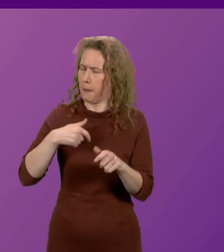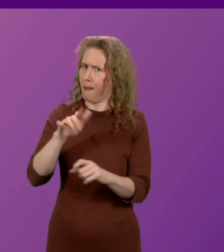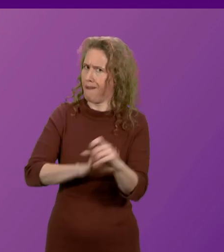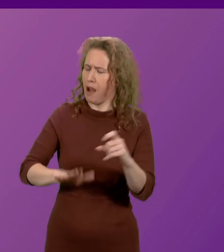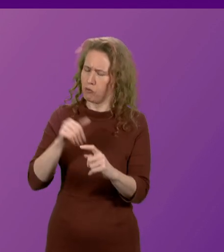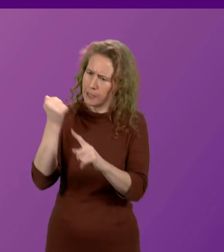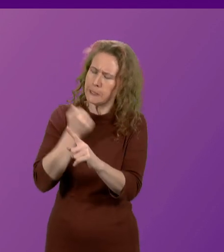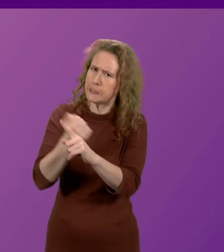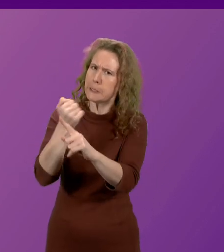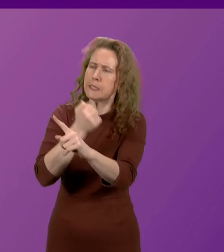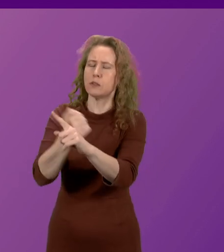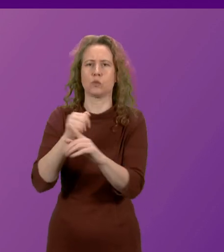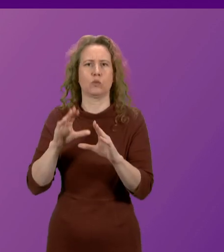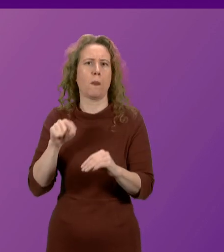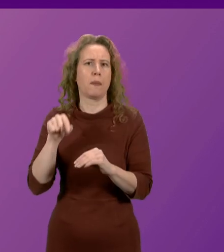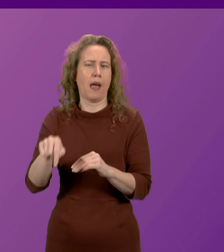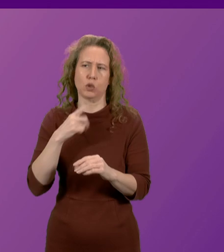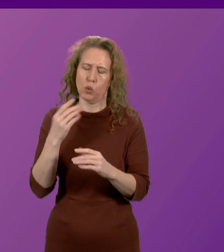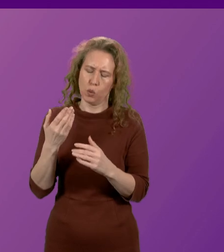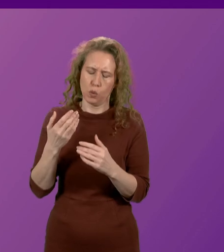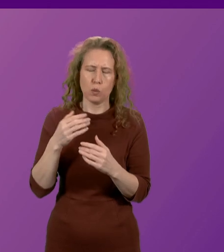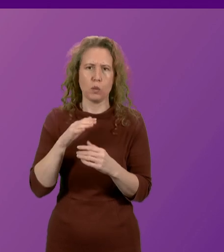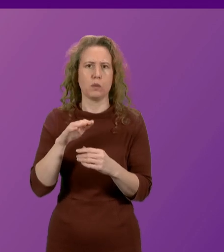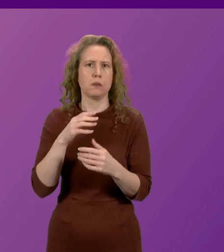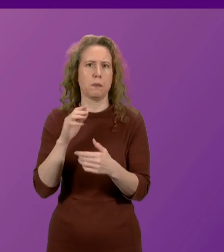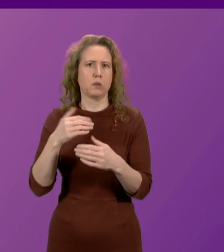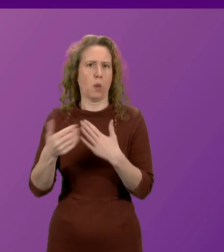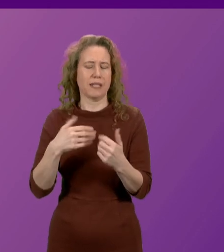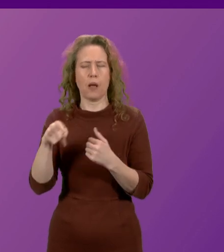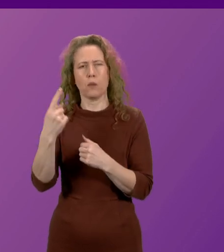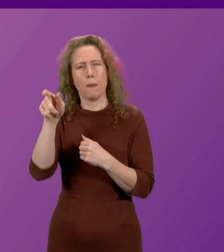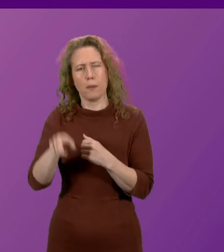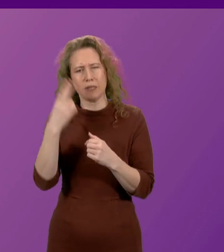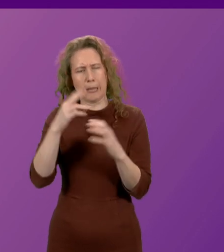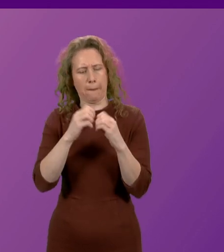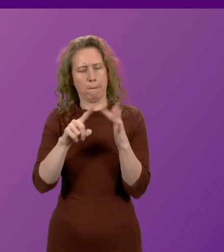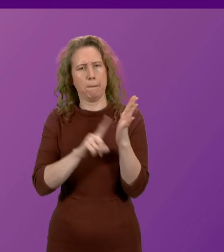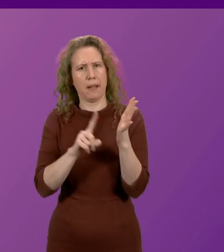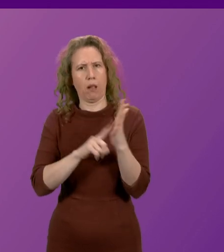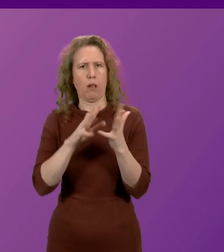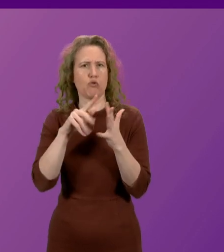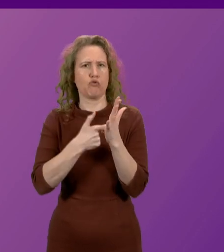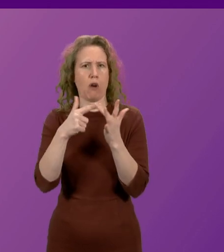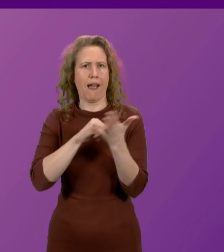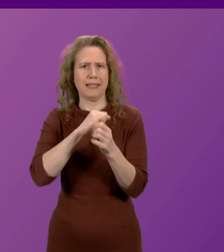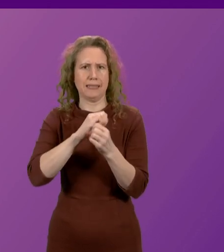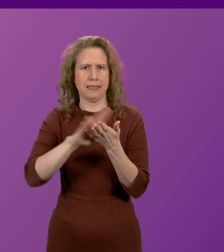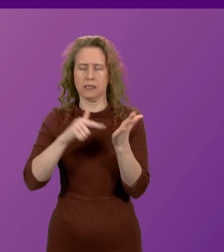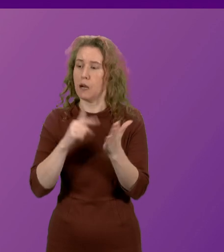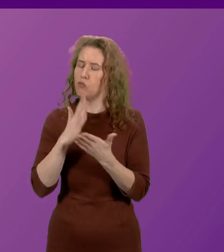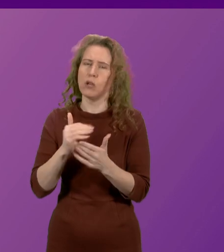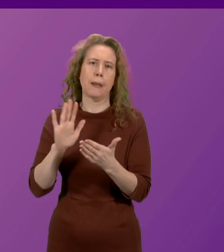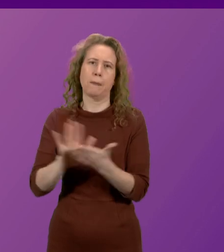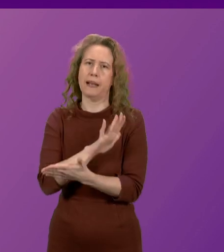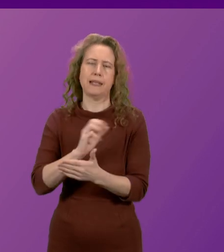was corrected. I think of my constituent Bill Wright whenever I think of this issue and I'm very pleased that the Labour government has done that and it's to their